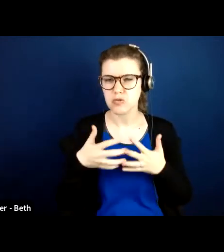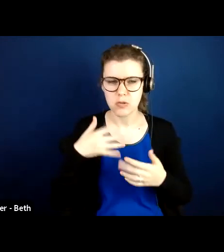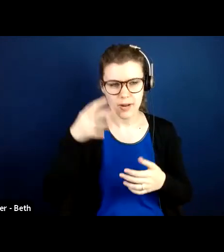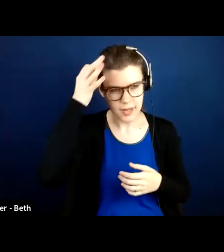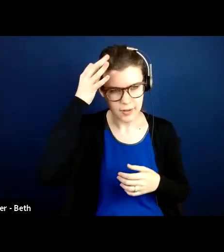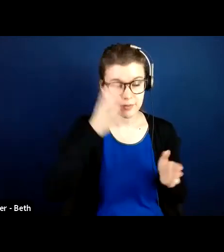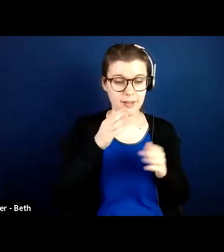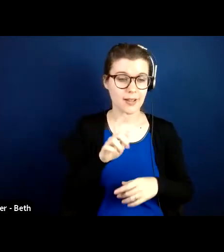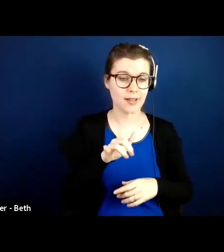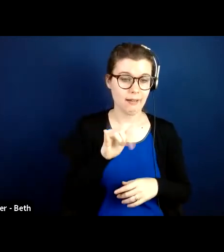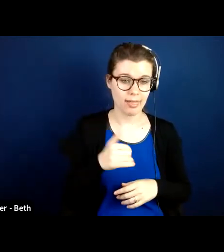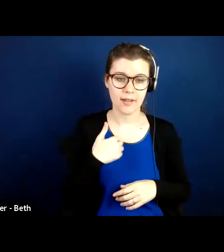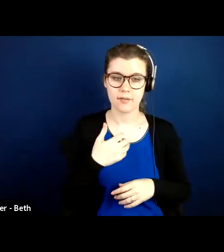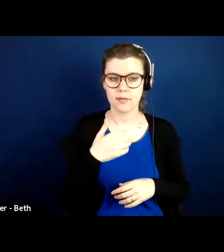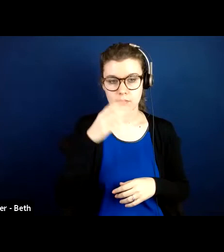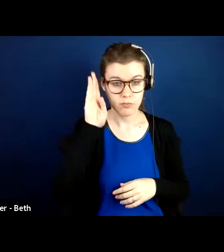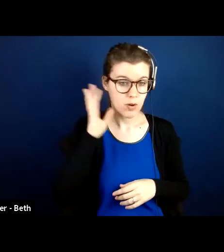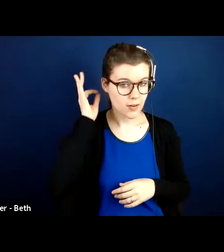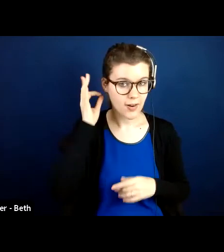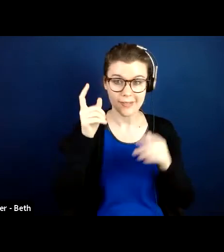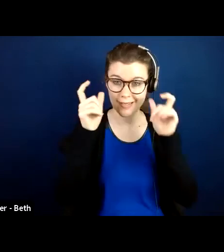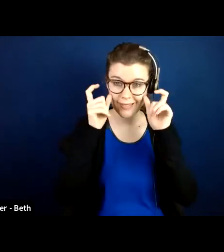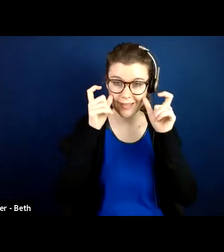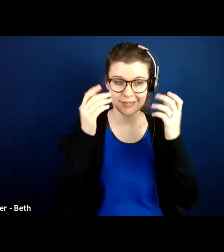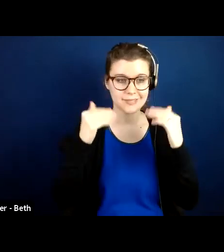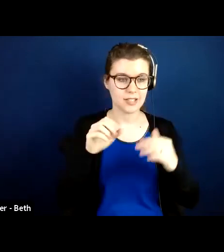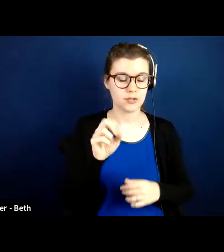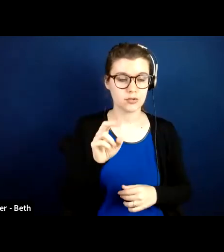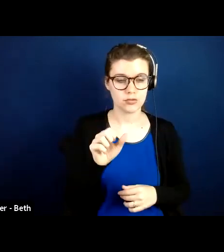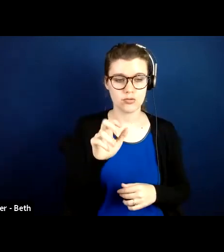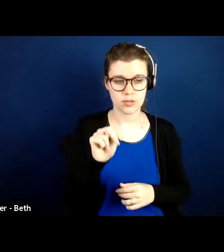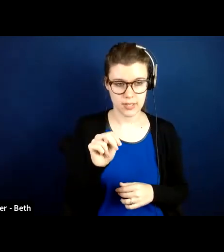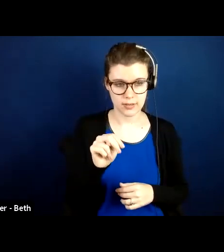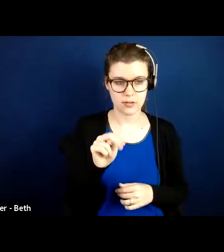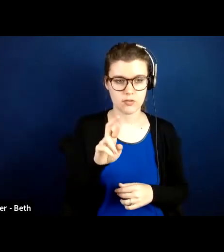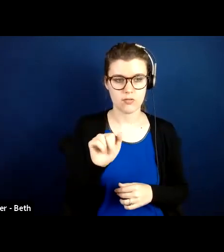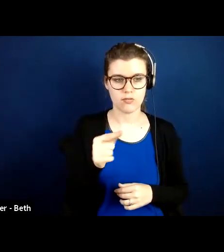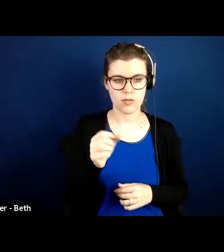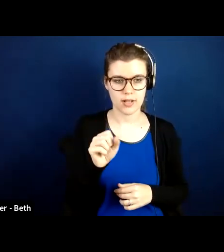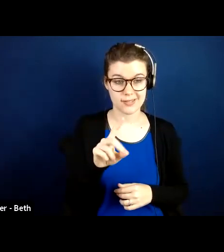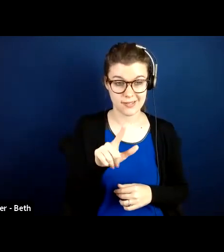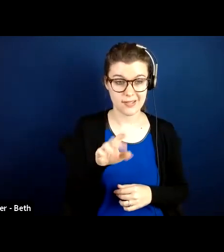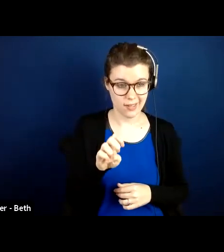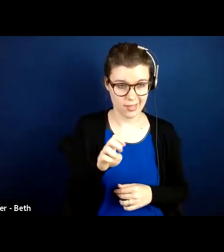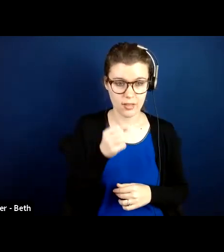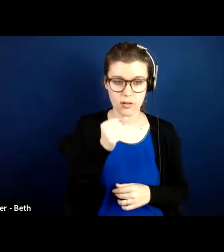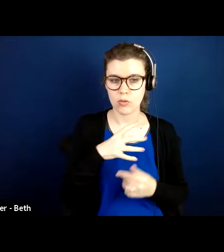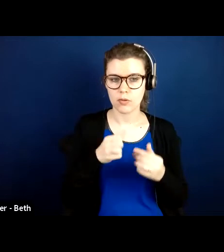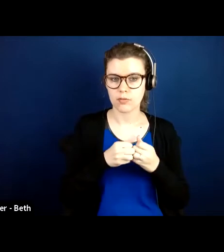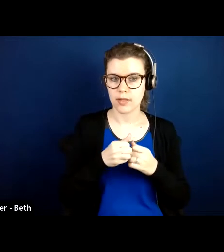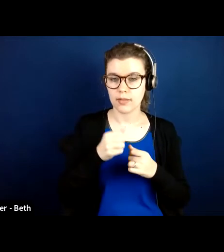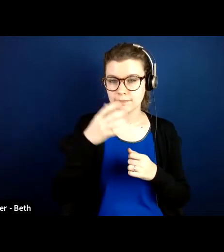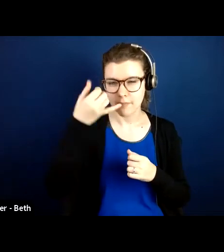hair and glasses. Susan Ragsdale from disability partners, a woman with short blonde hair and glasses.